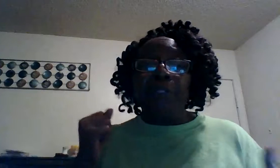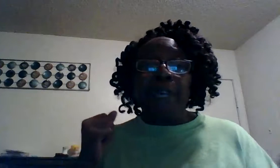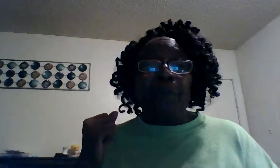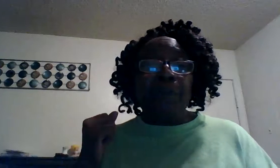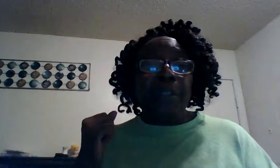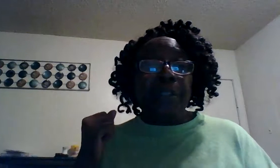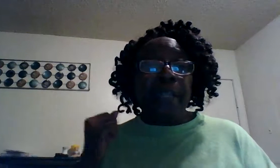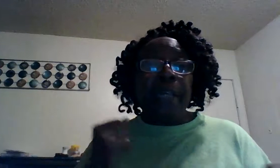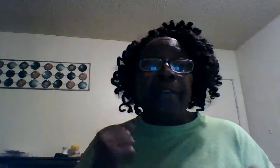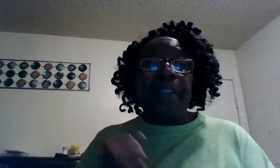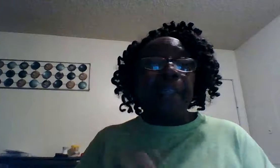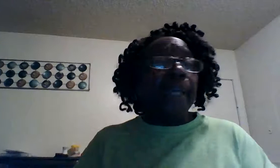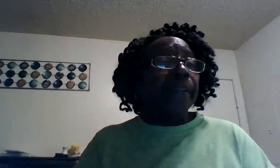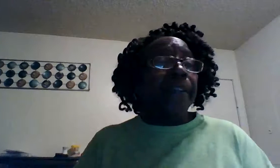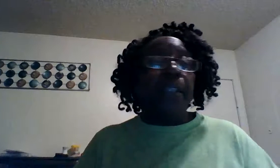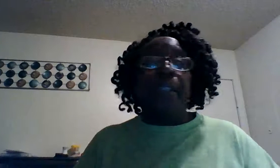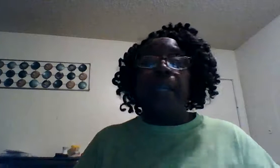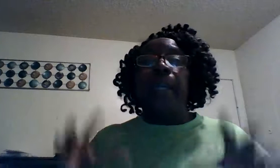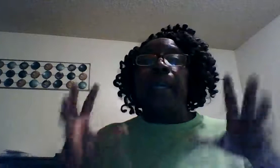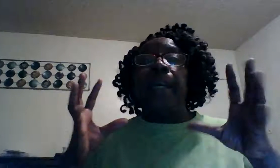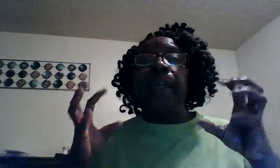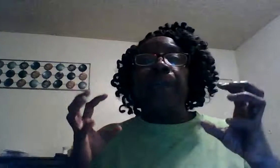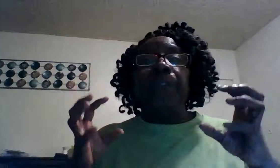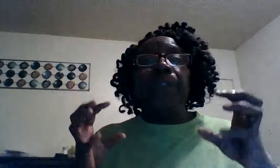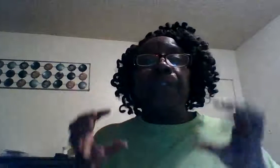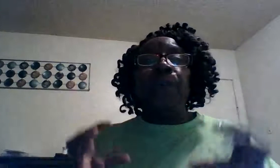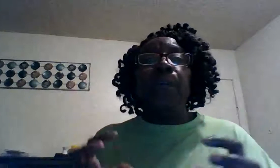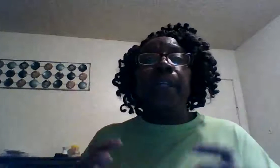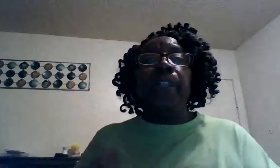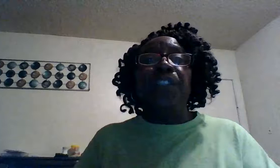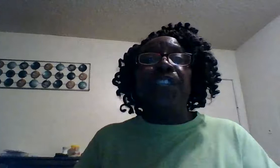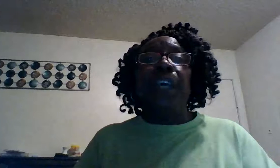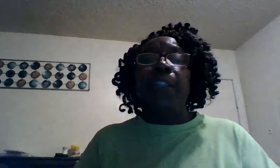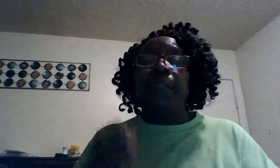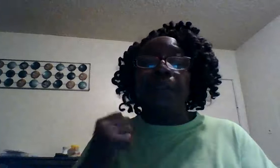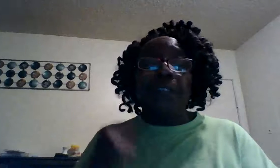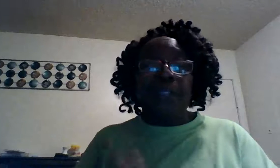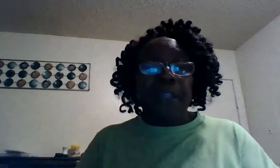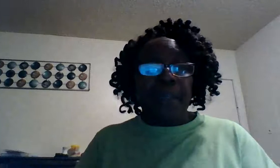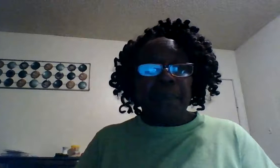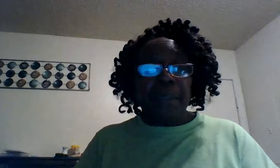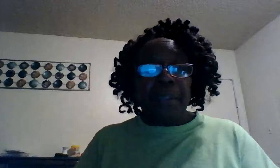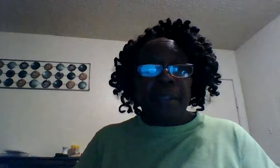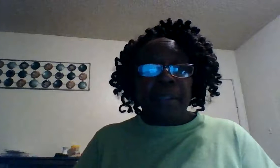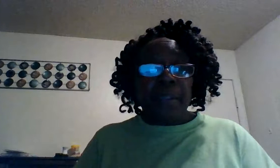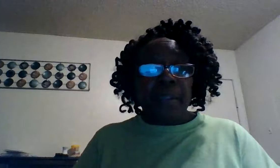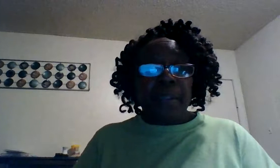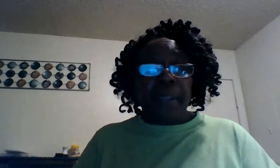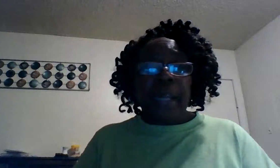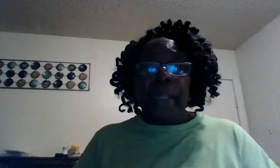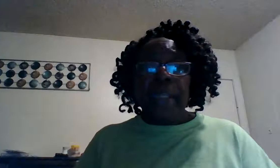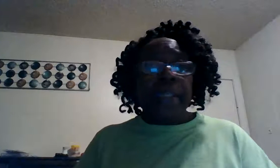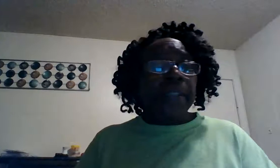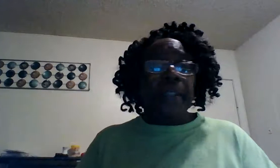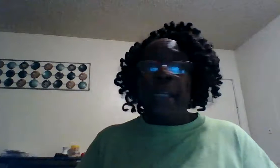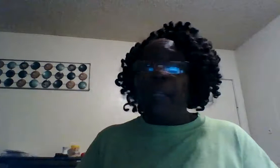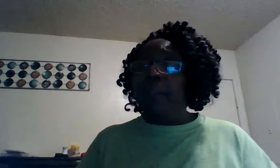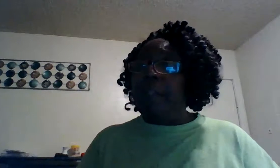that would nail the nails in his hand he was doing it just for them now he could have said Lord